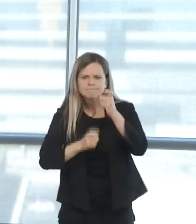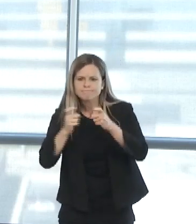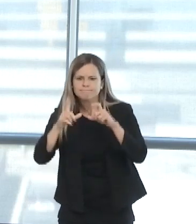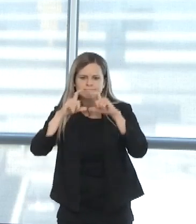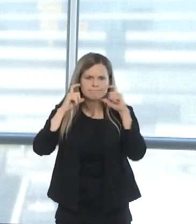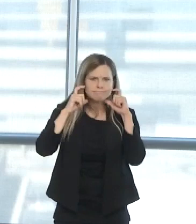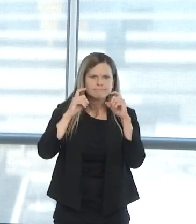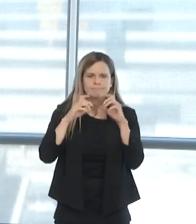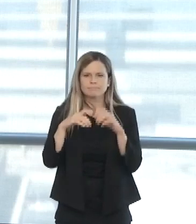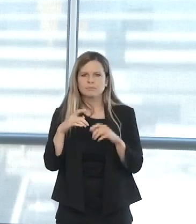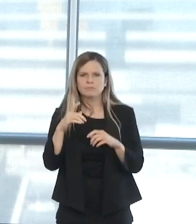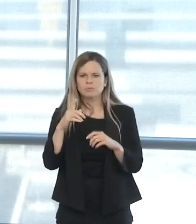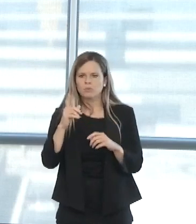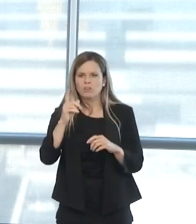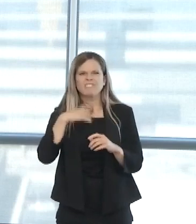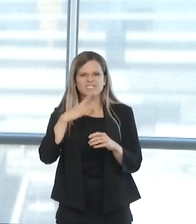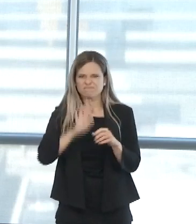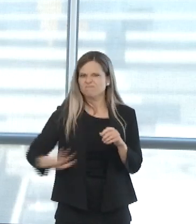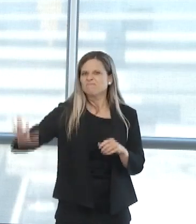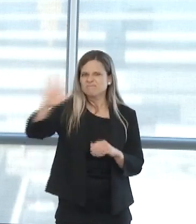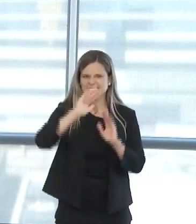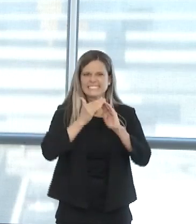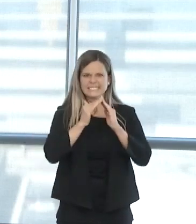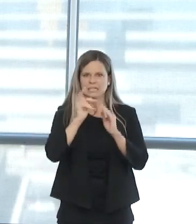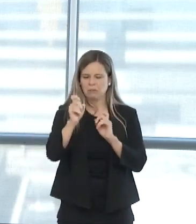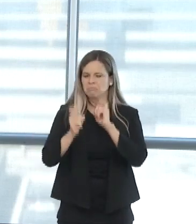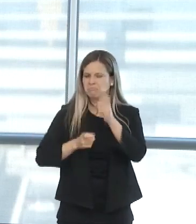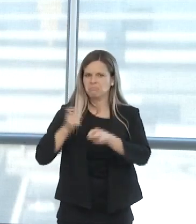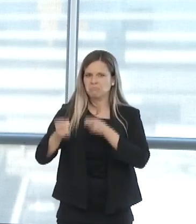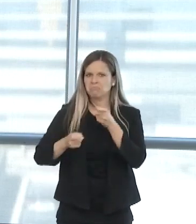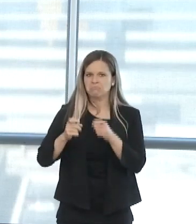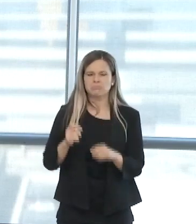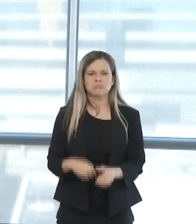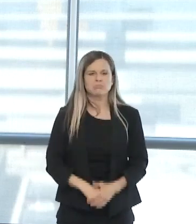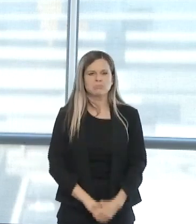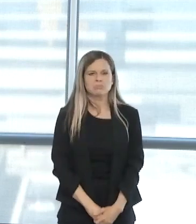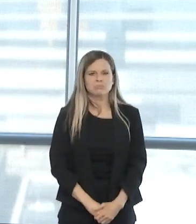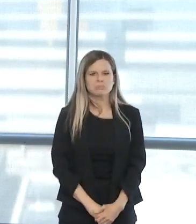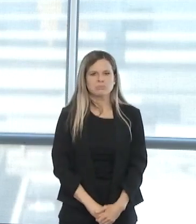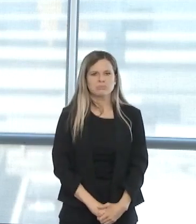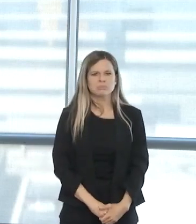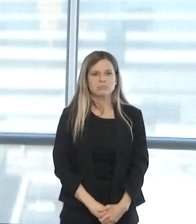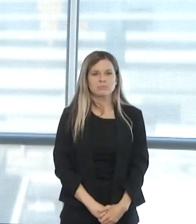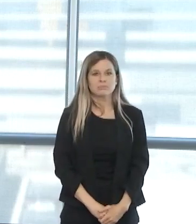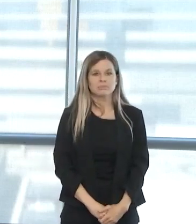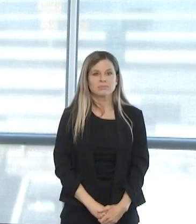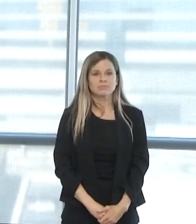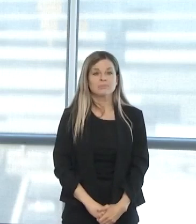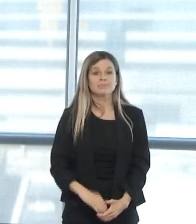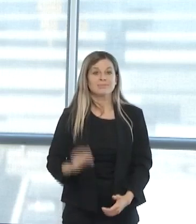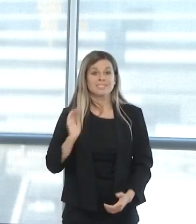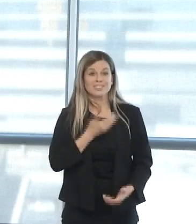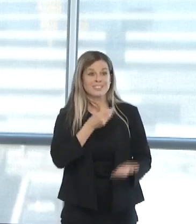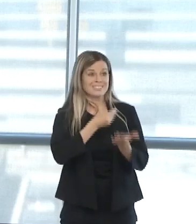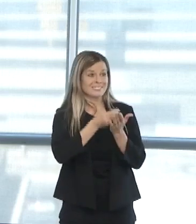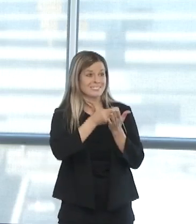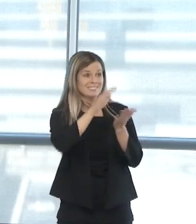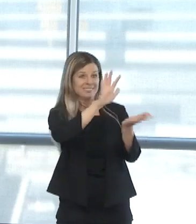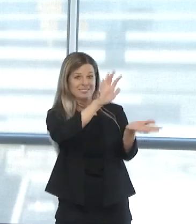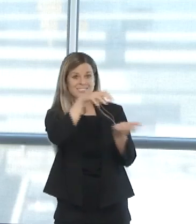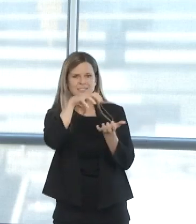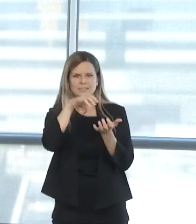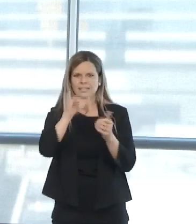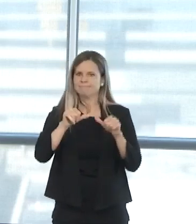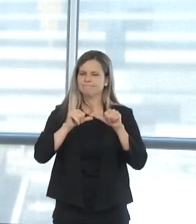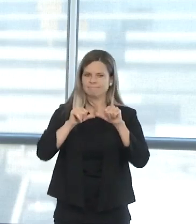to coordinate these types of in-kind donations. Our supply chain team is able to continue guiding manufacturers